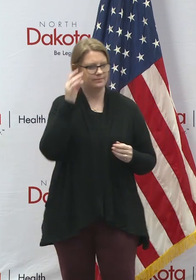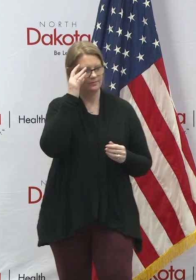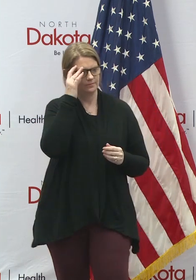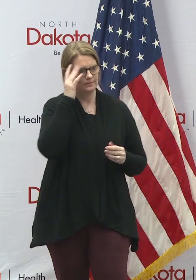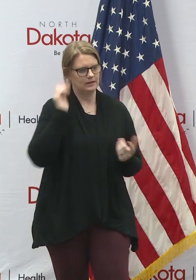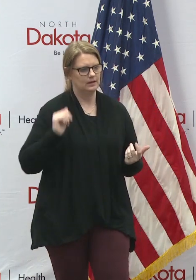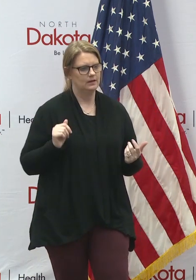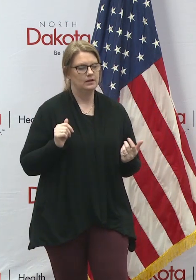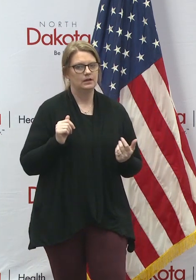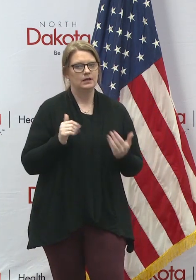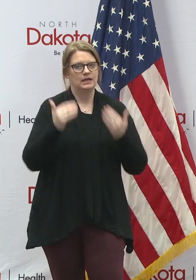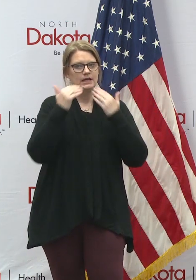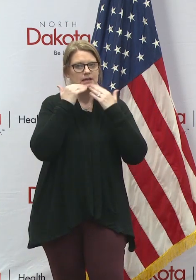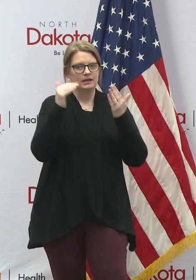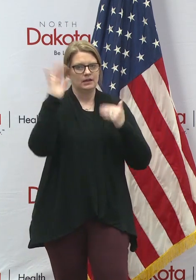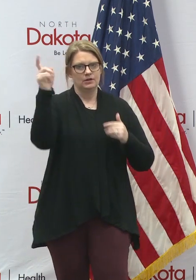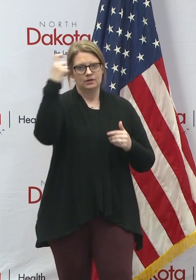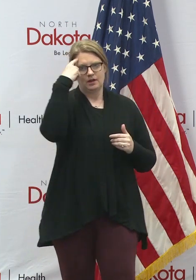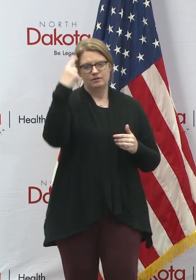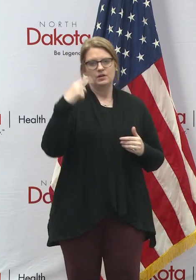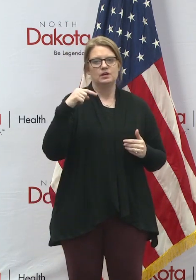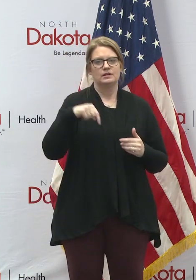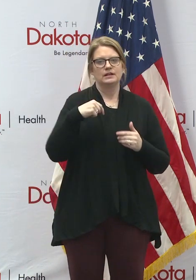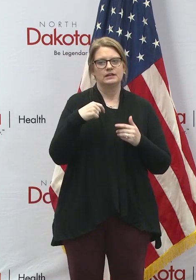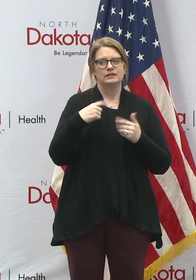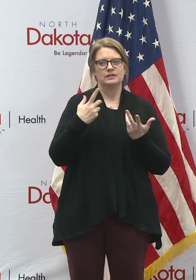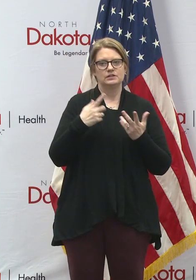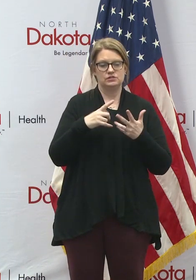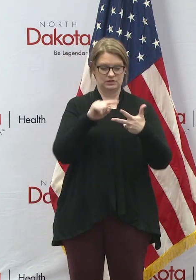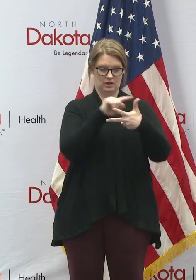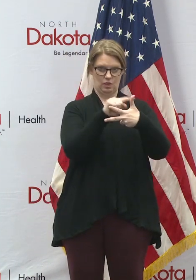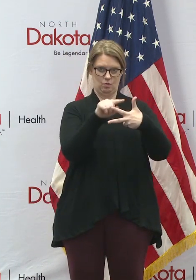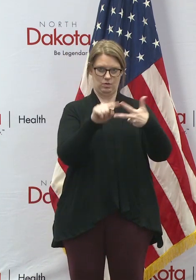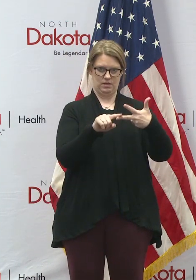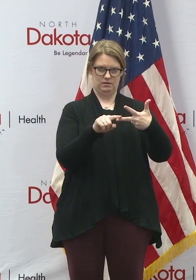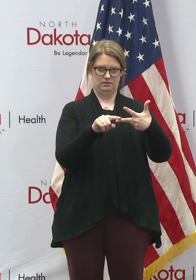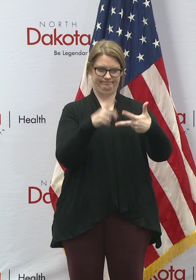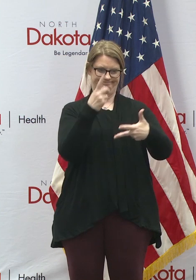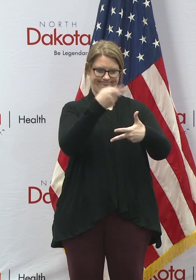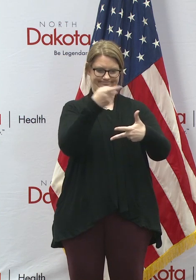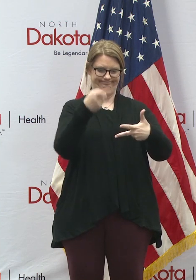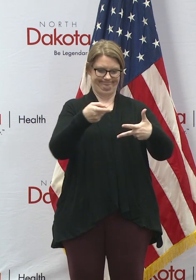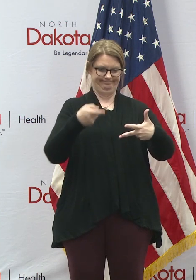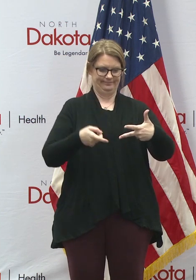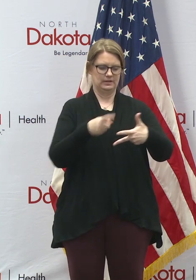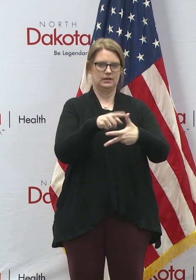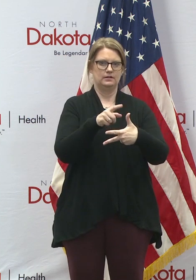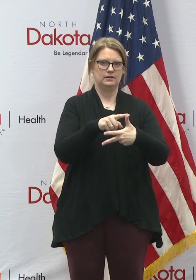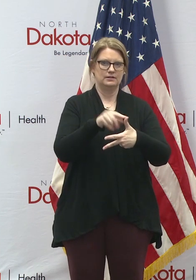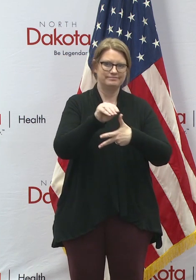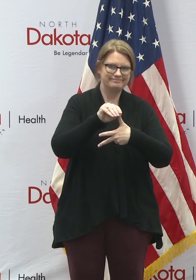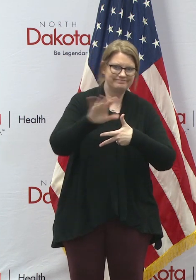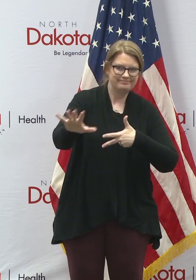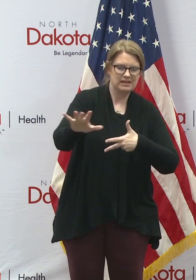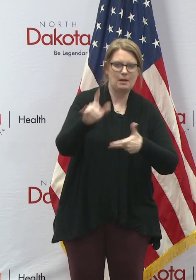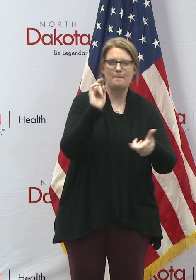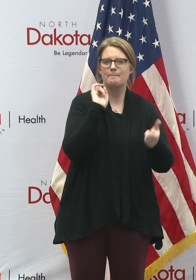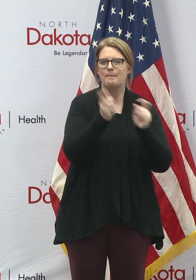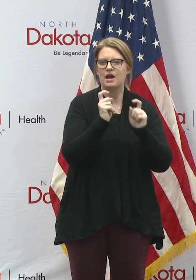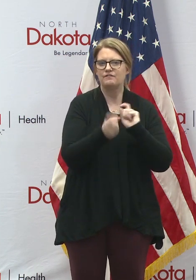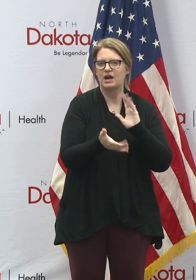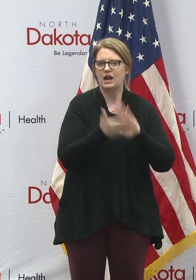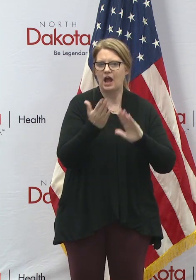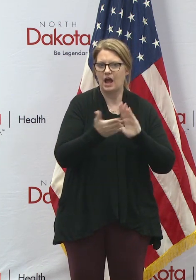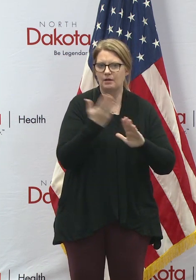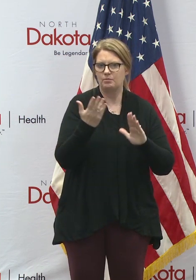Chris. Thank you, Governor. This initiative calls for doing three things. One, publishing modified operating practices for